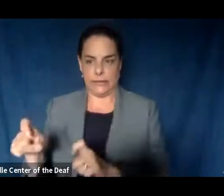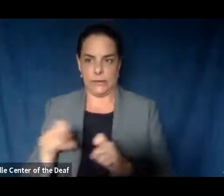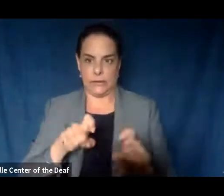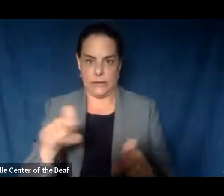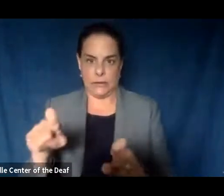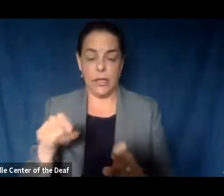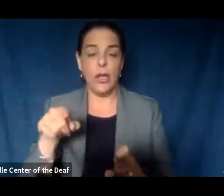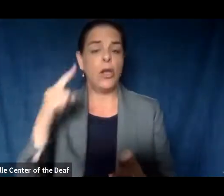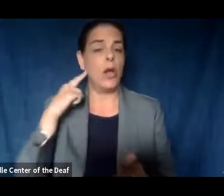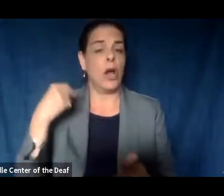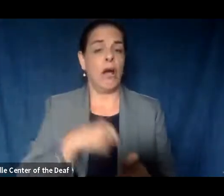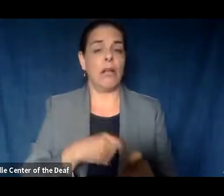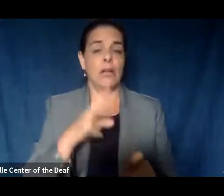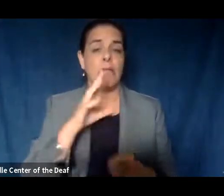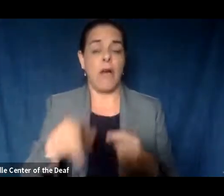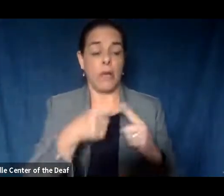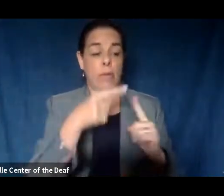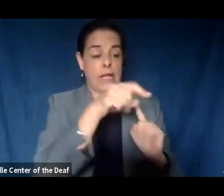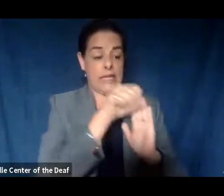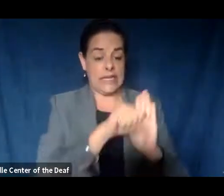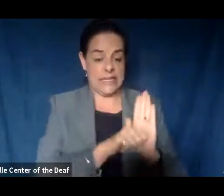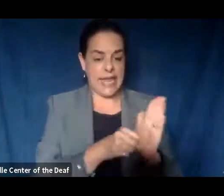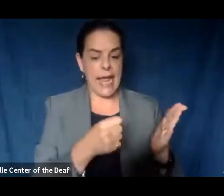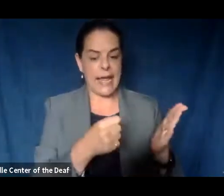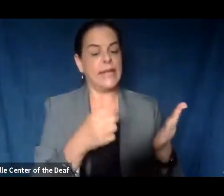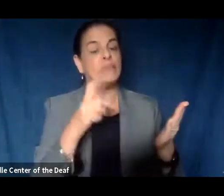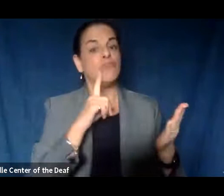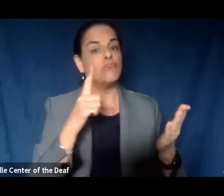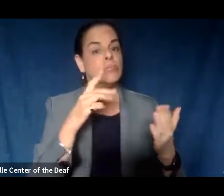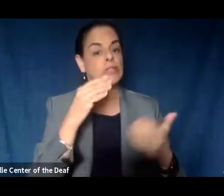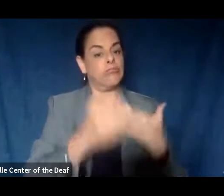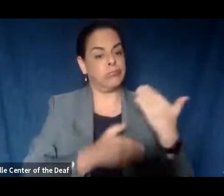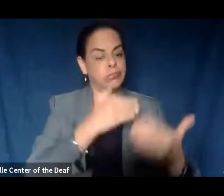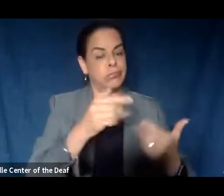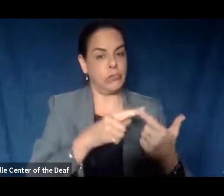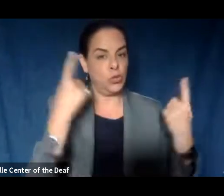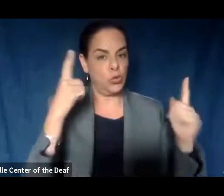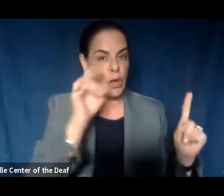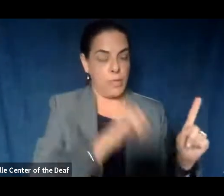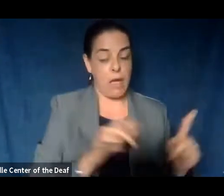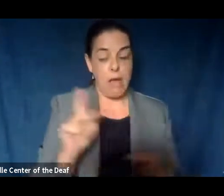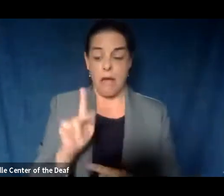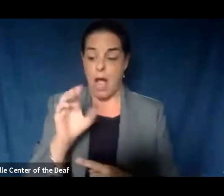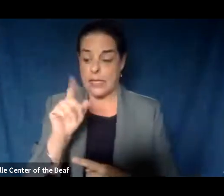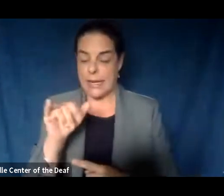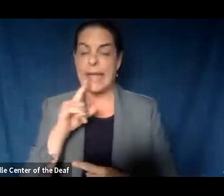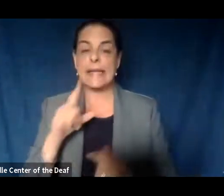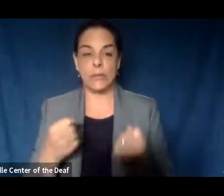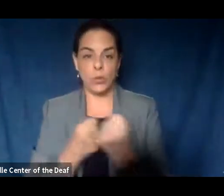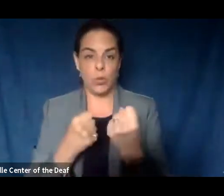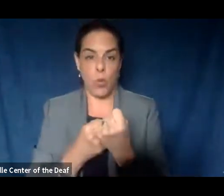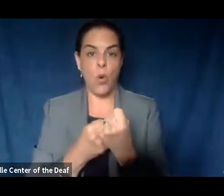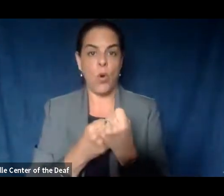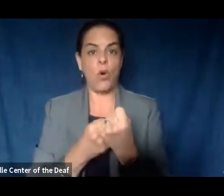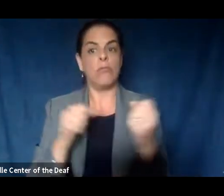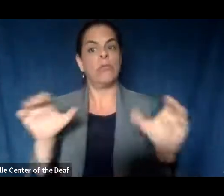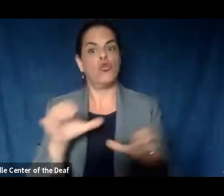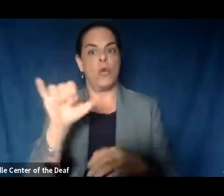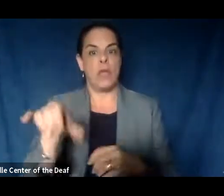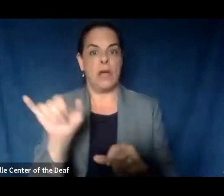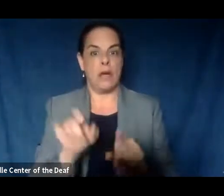you've heard us talk about, the state is in the process of accomplishing that task. Knox County is playing a supporting role in getting that done.